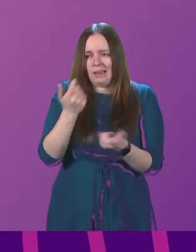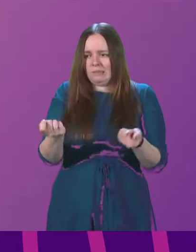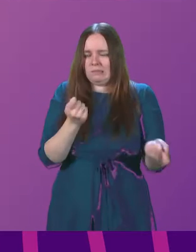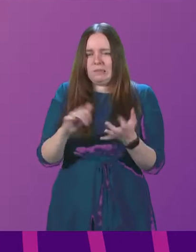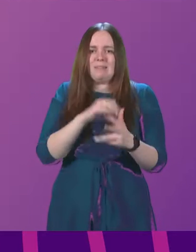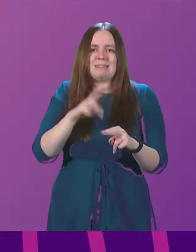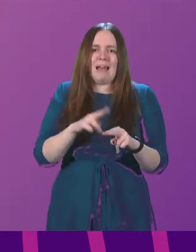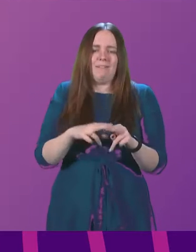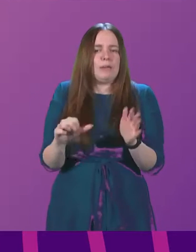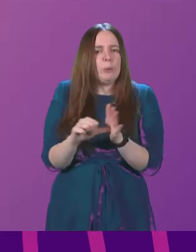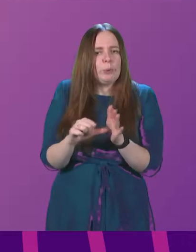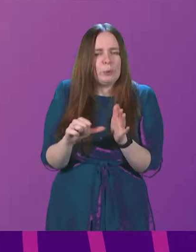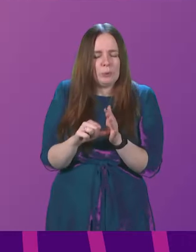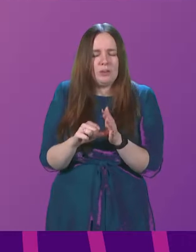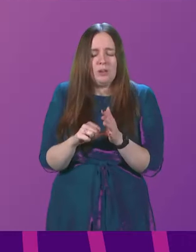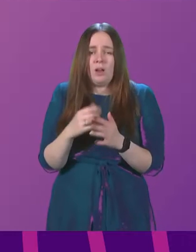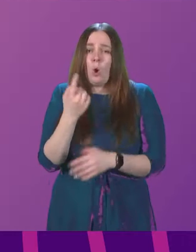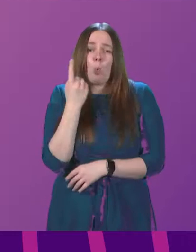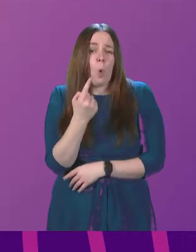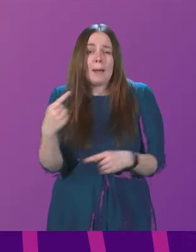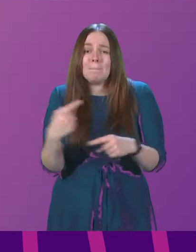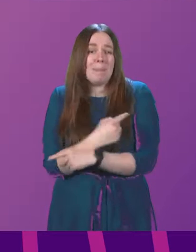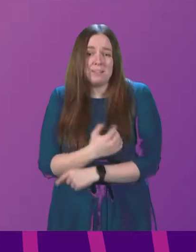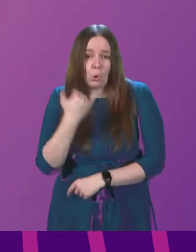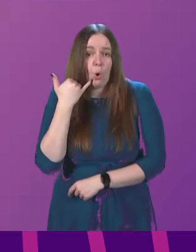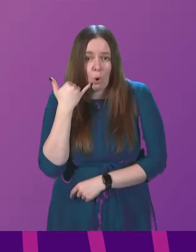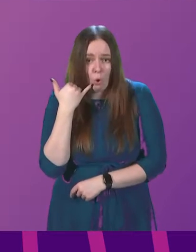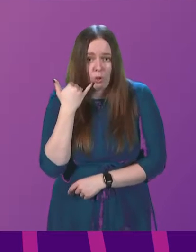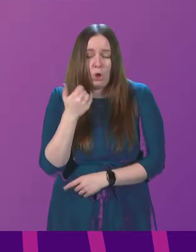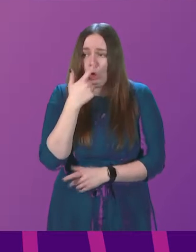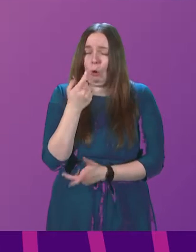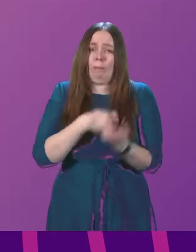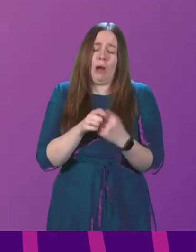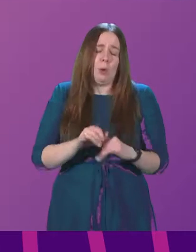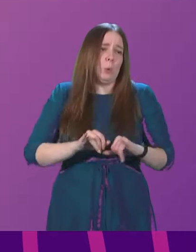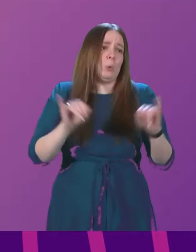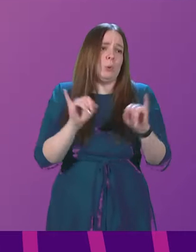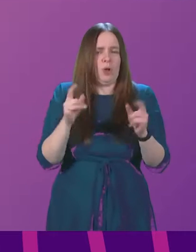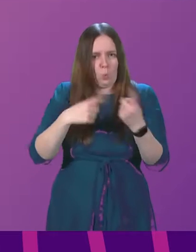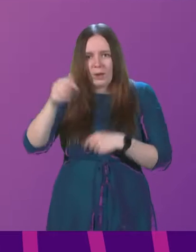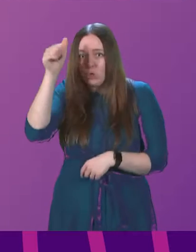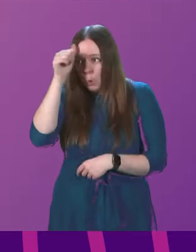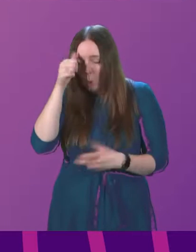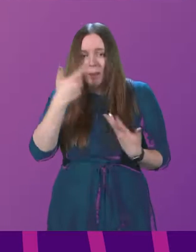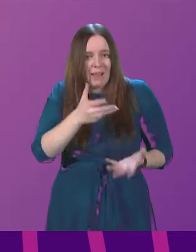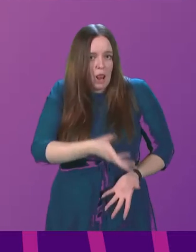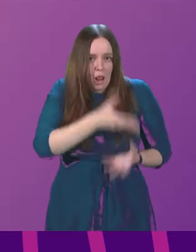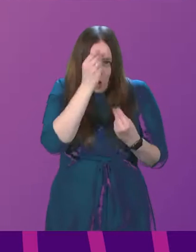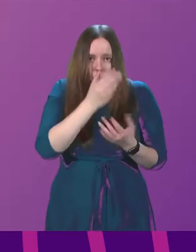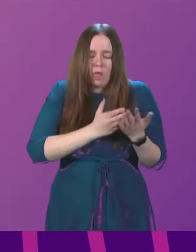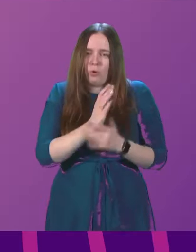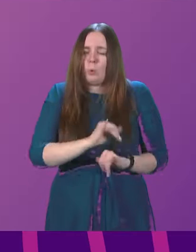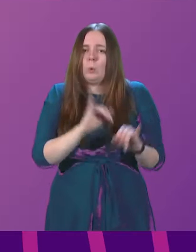staffing pressures. It only takes one missed call, Cabinet Secretary, for a tragedy to occur. We know that. We've learned that the hard way.